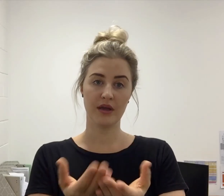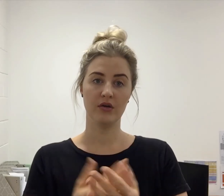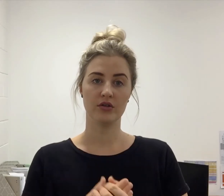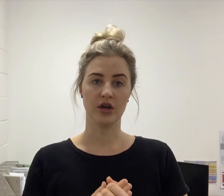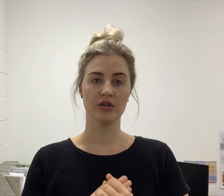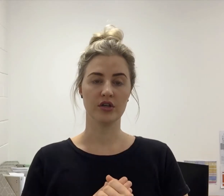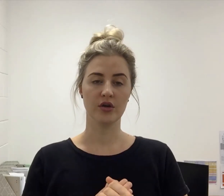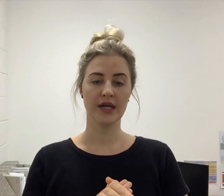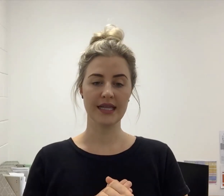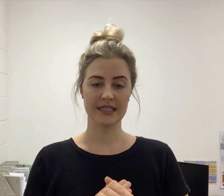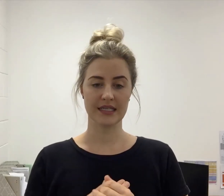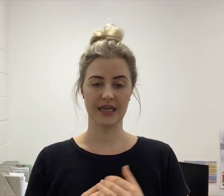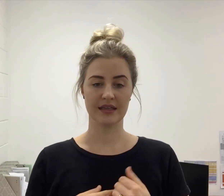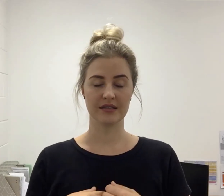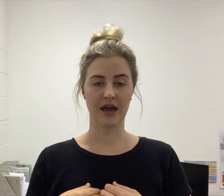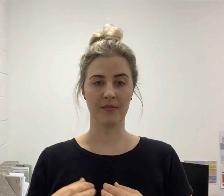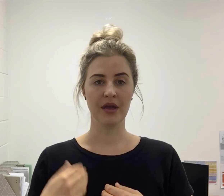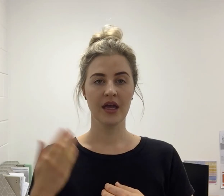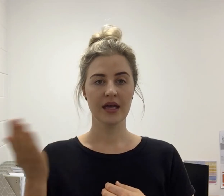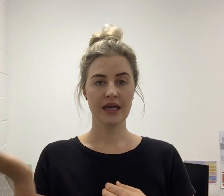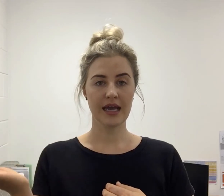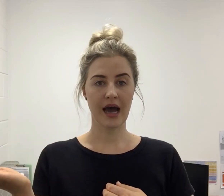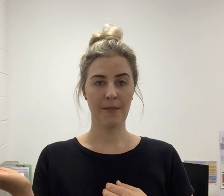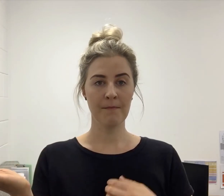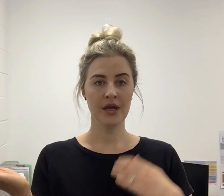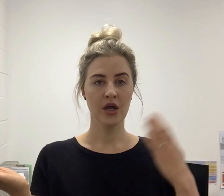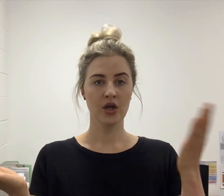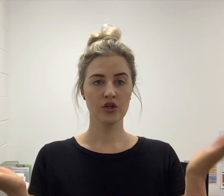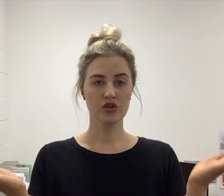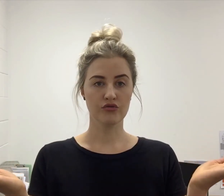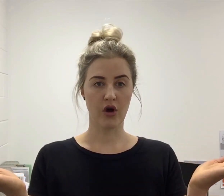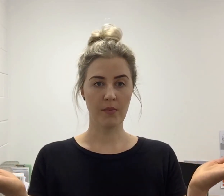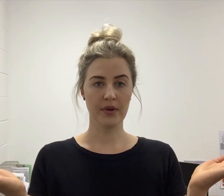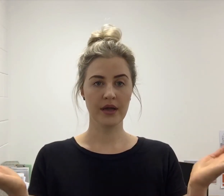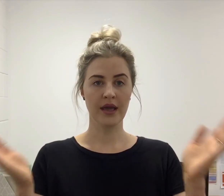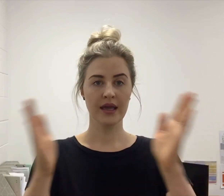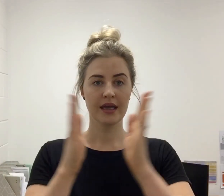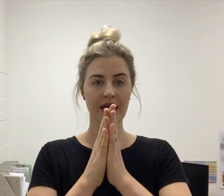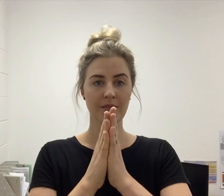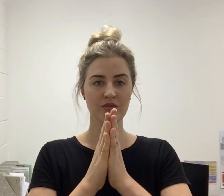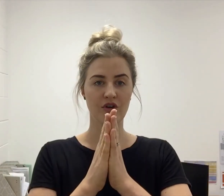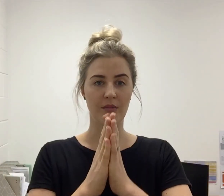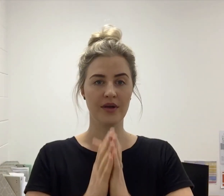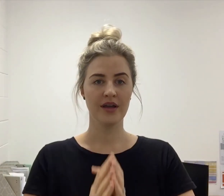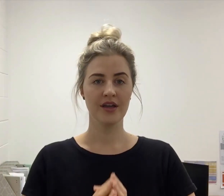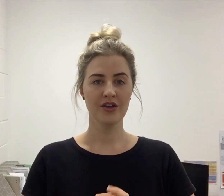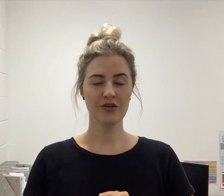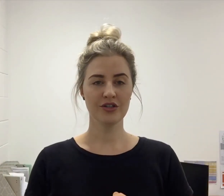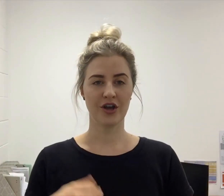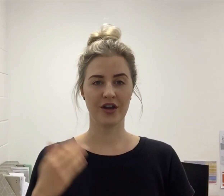be your turn. you are listening this time. Gum, drop, gum drop. Your turn.